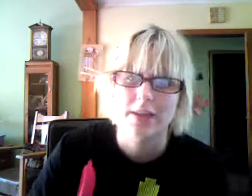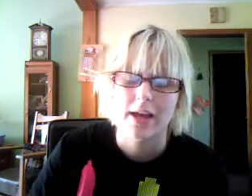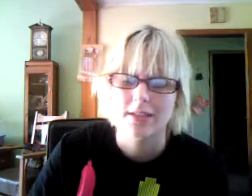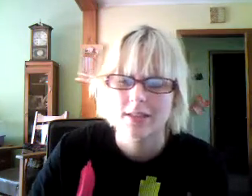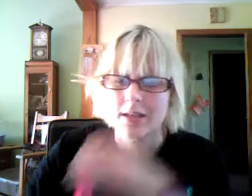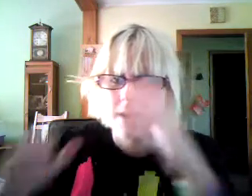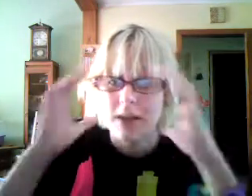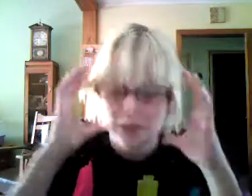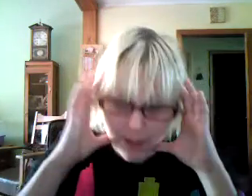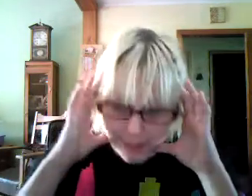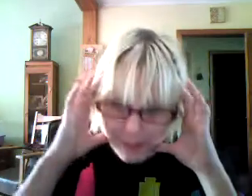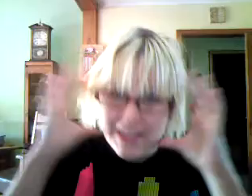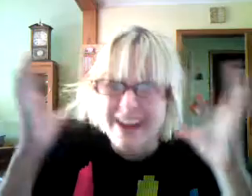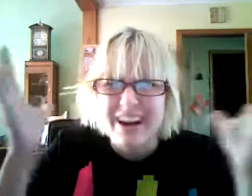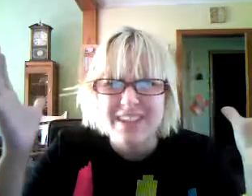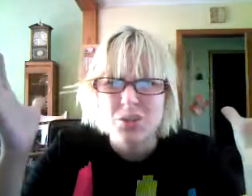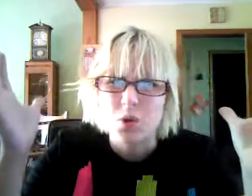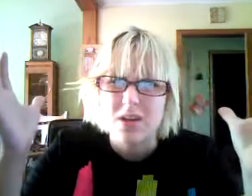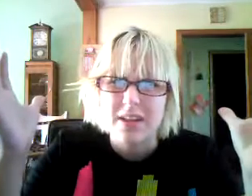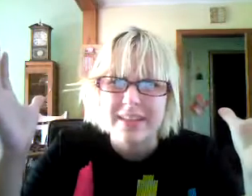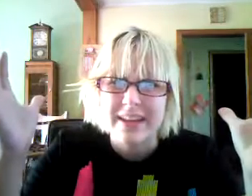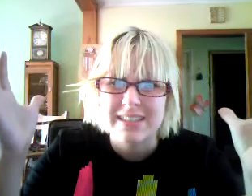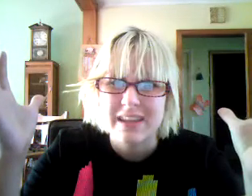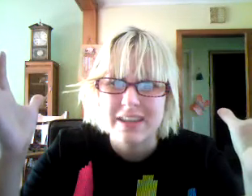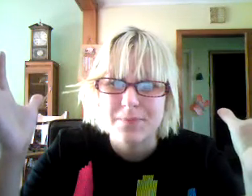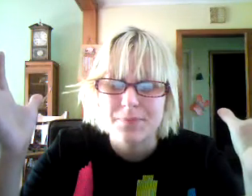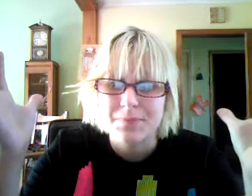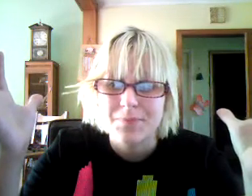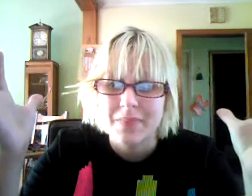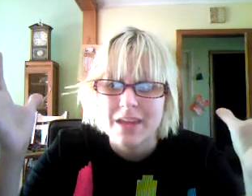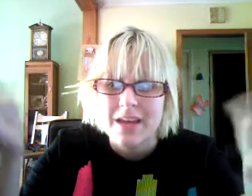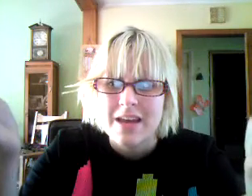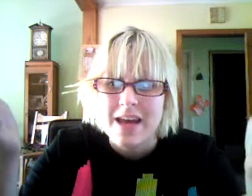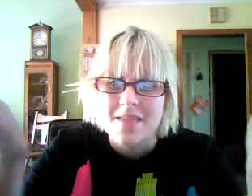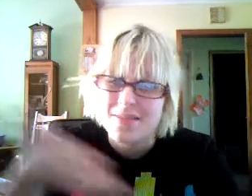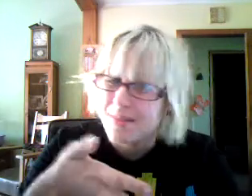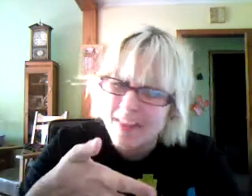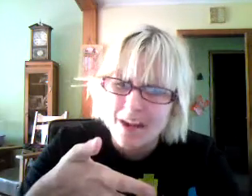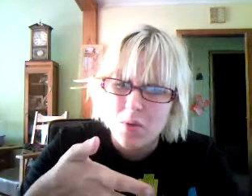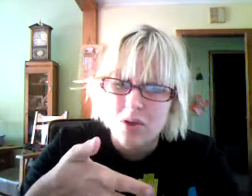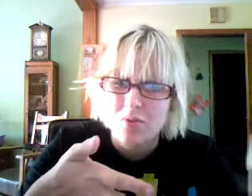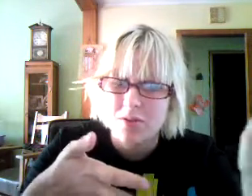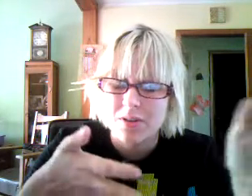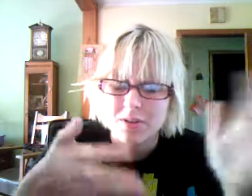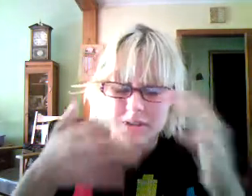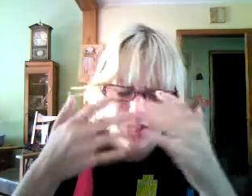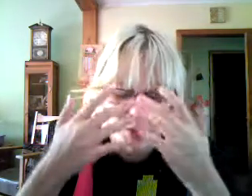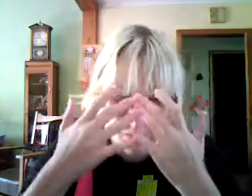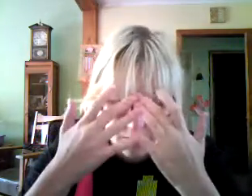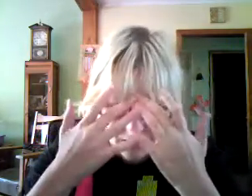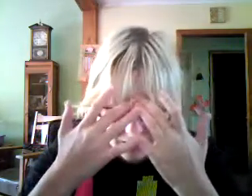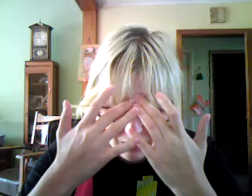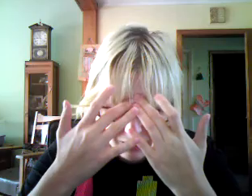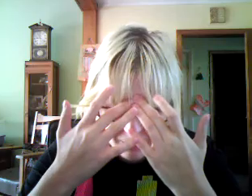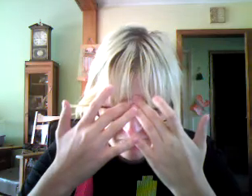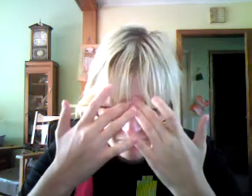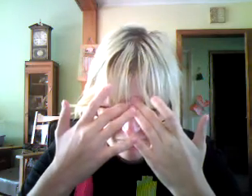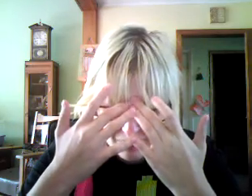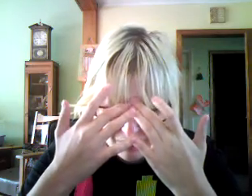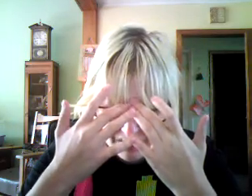that. Um, yeah, I had to work late last night. Then I went over to, um, someone's